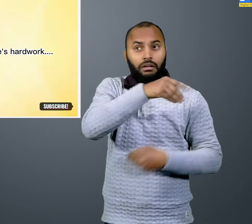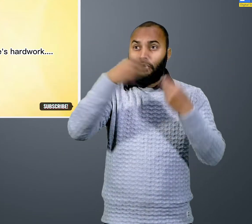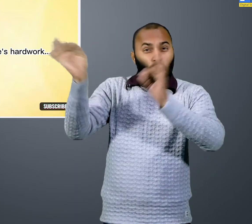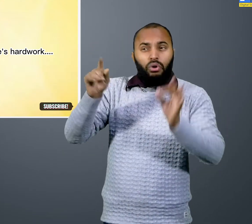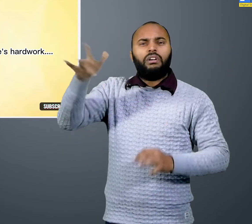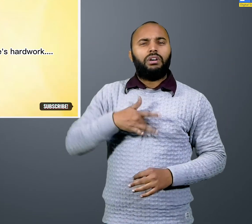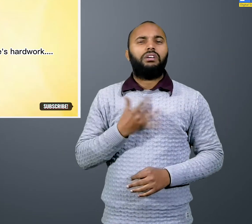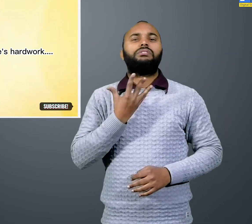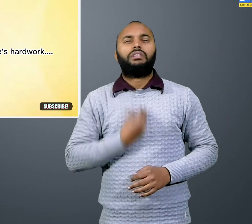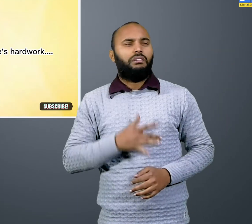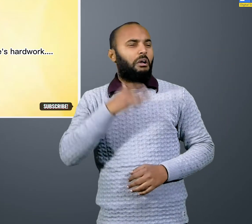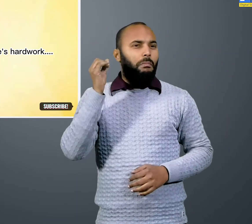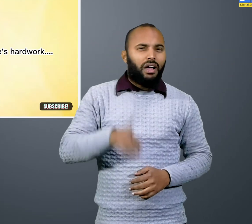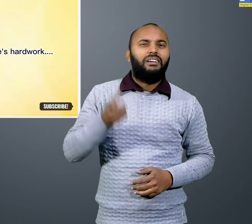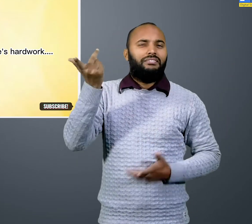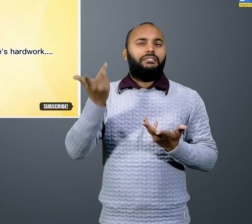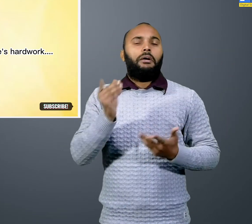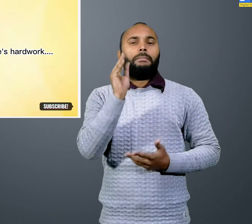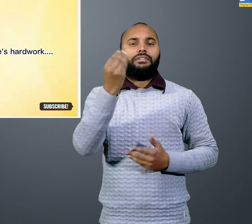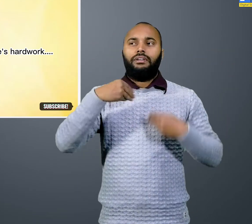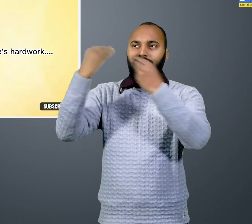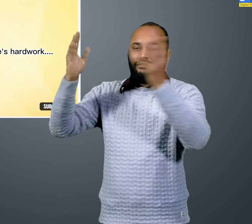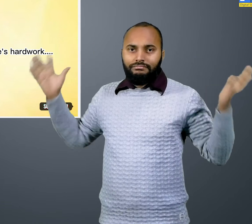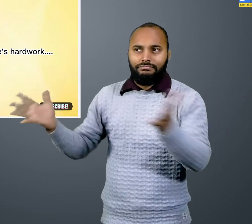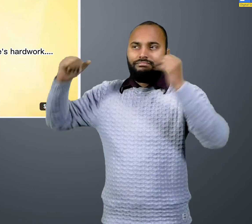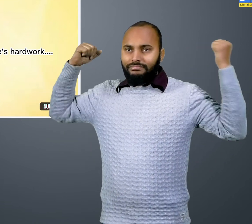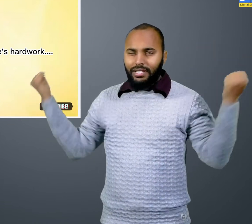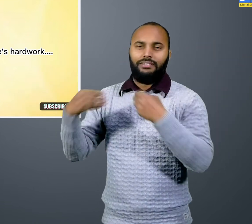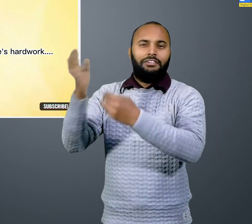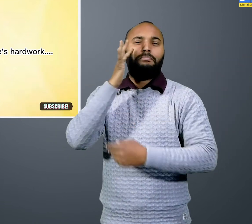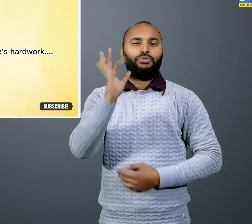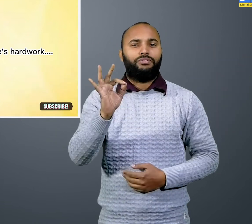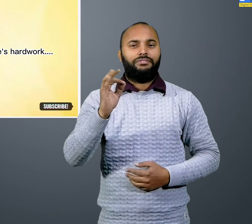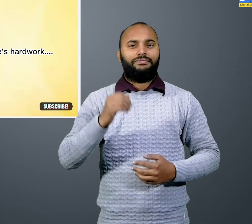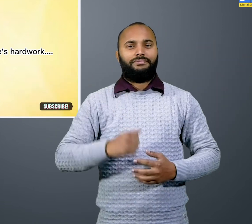people's work, it saddens and demotivates them. Therefore, it is important to show appreciation.